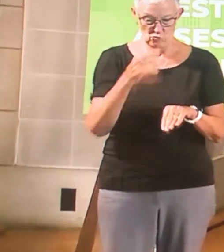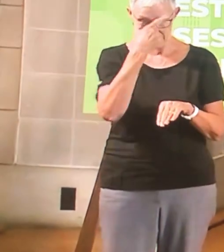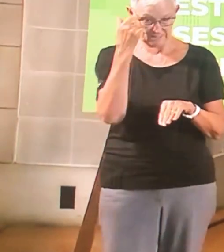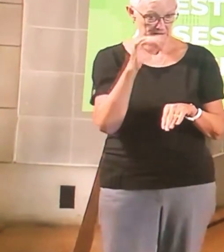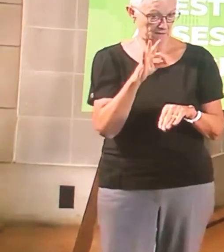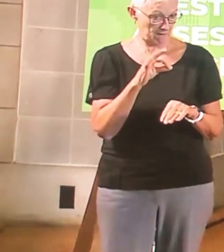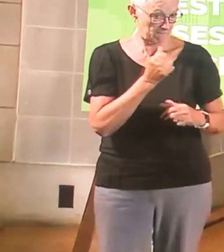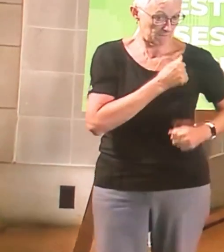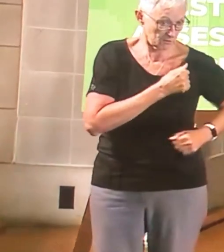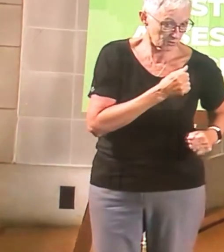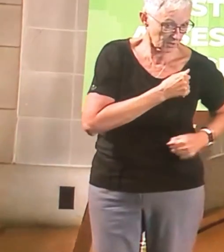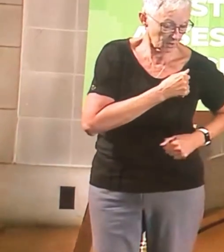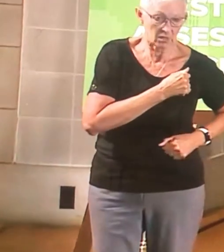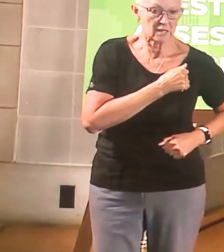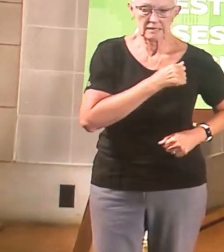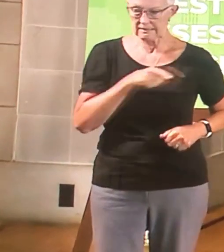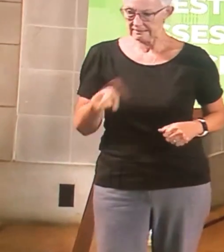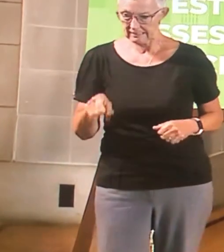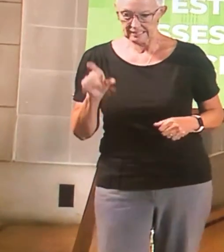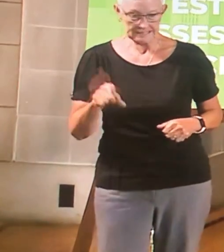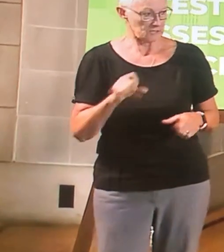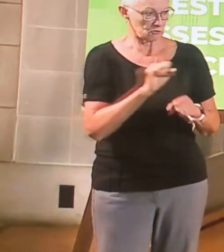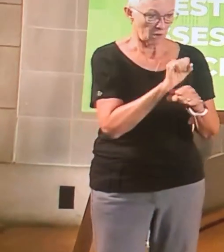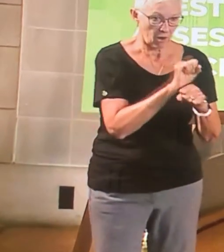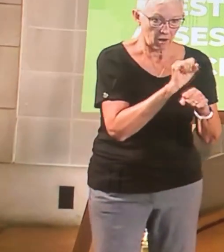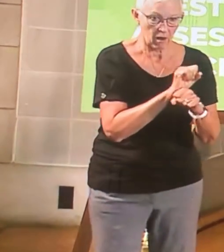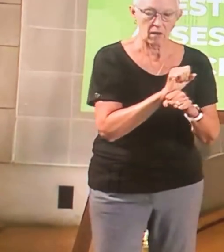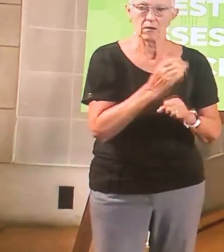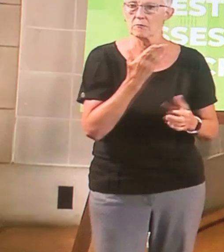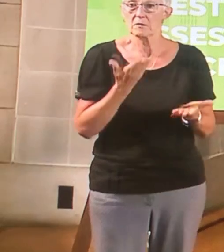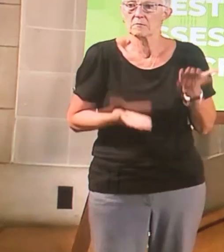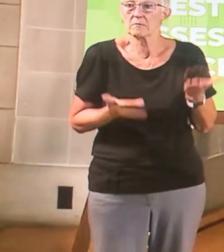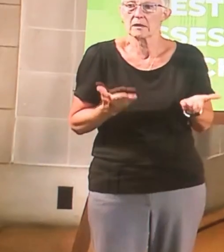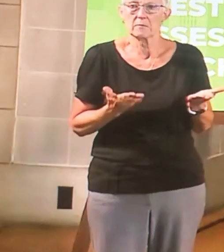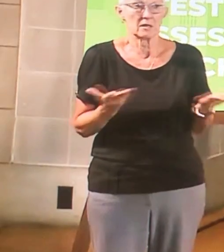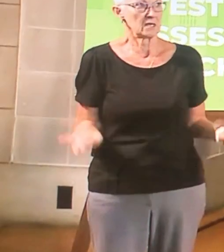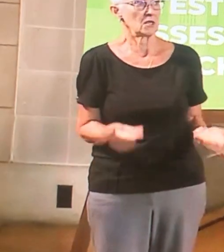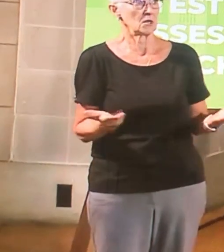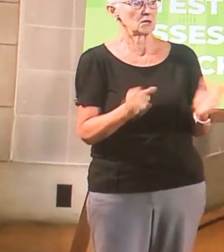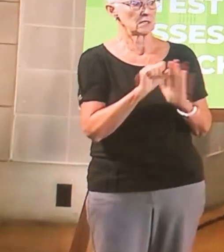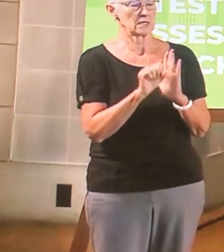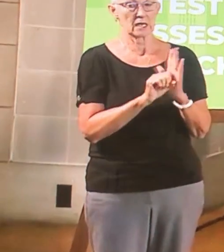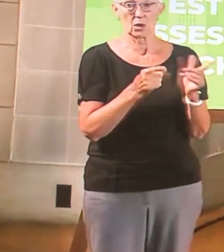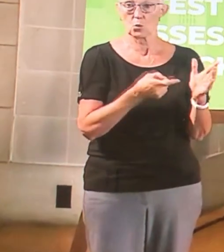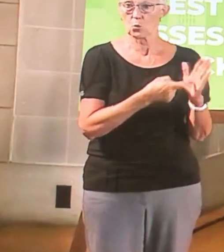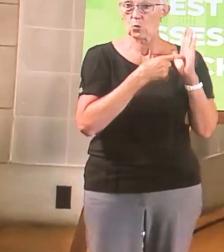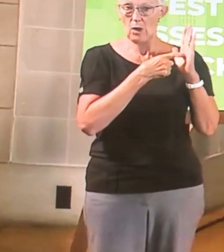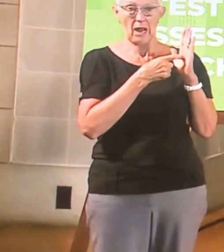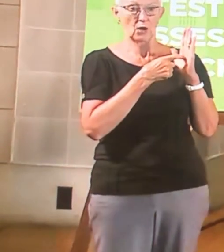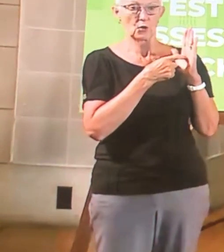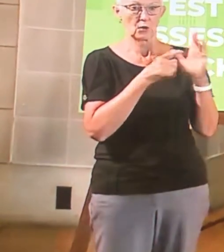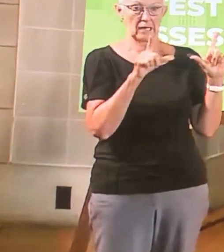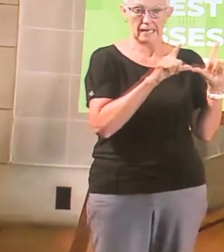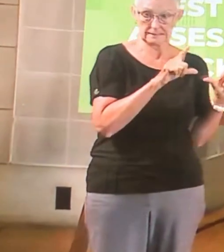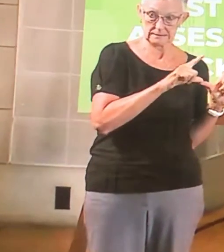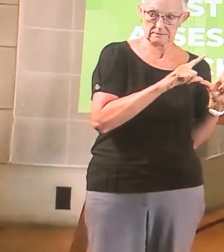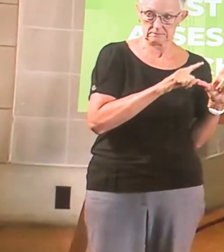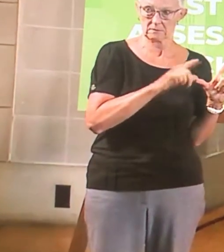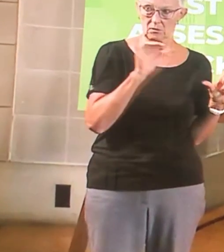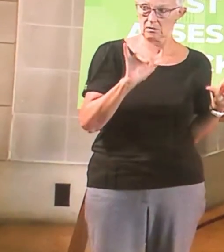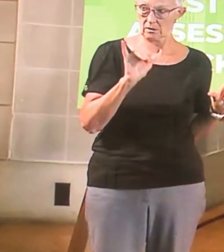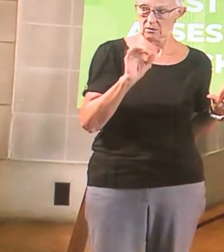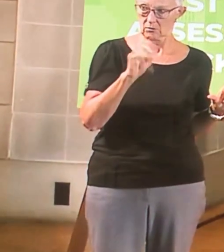with the Uniform Credentialing Act with the nurse compact so that you can if you have a nurse license someplace else you can use it here in Nebraska.